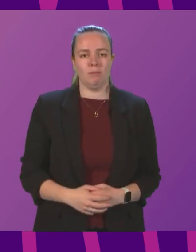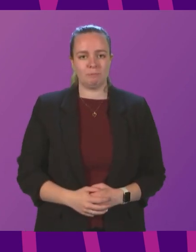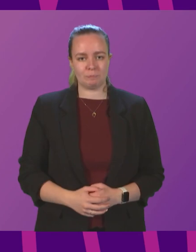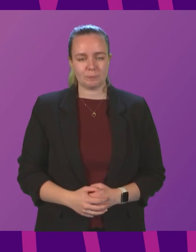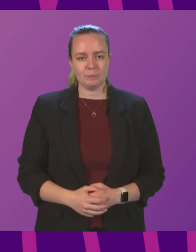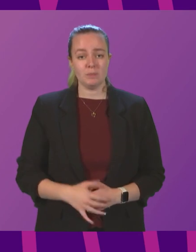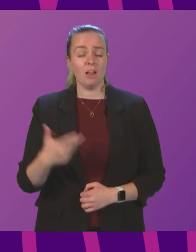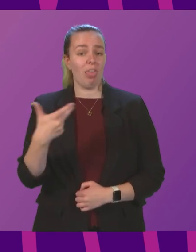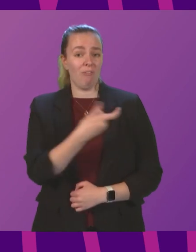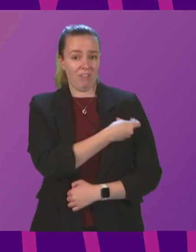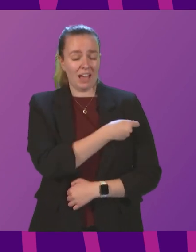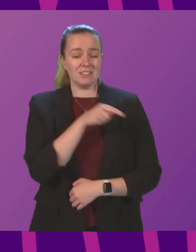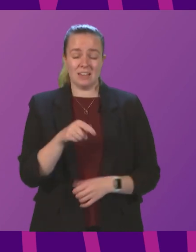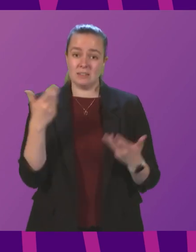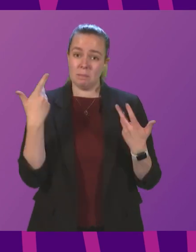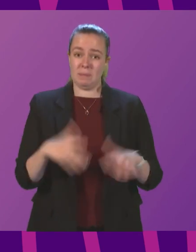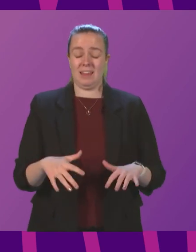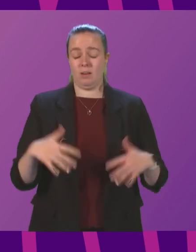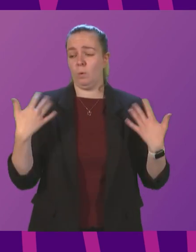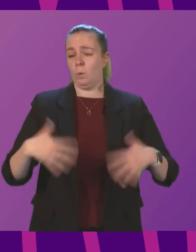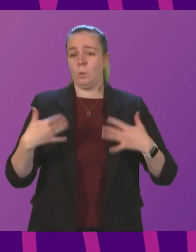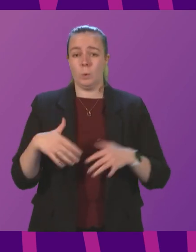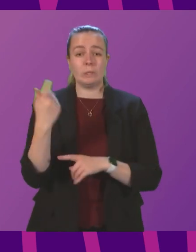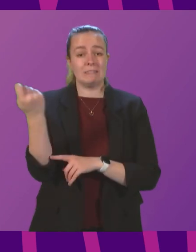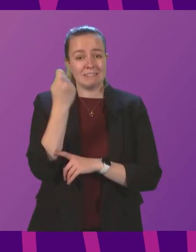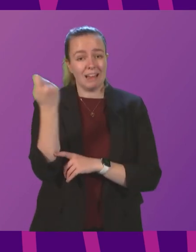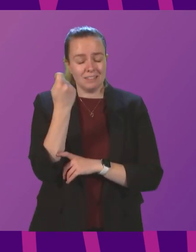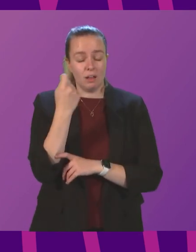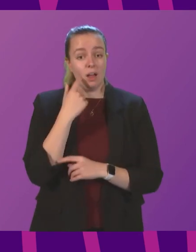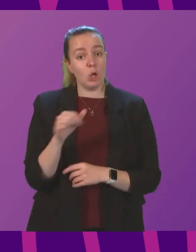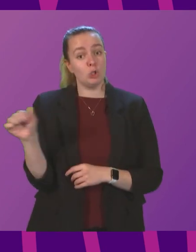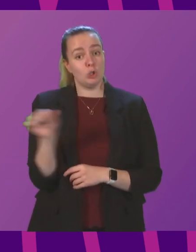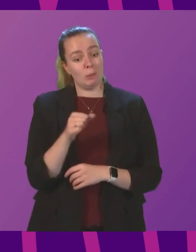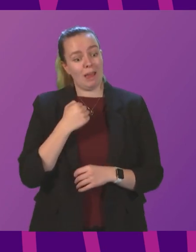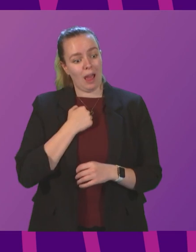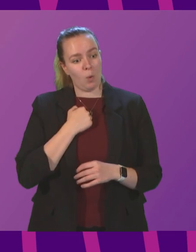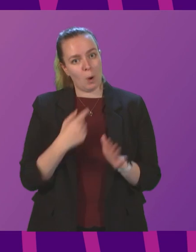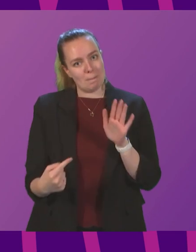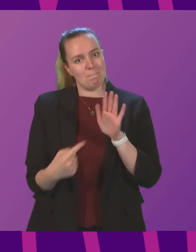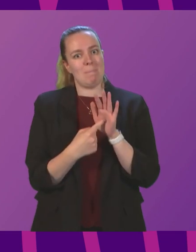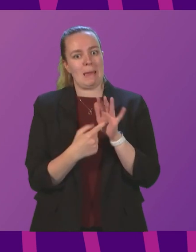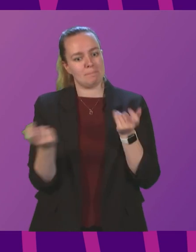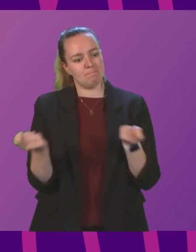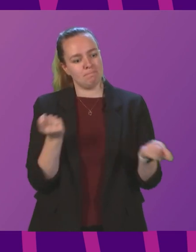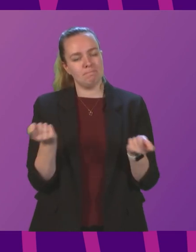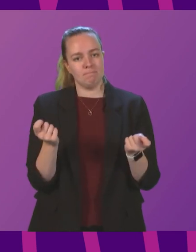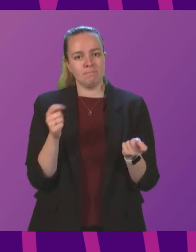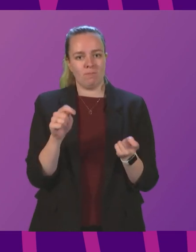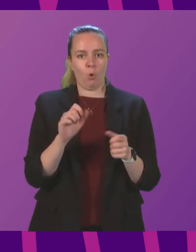The vaccine has been immensely successful, and it should be our main weapon against the virus.